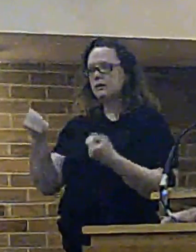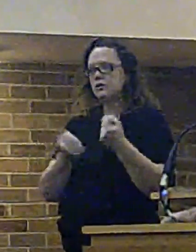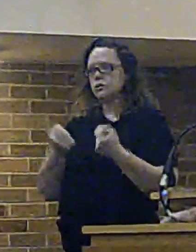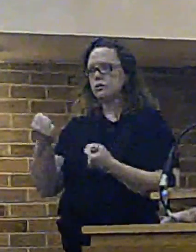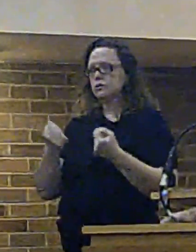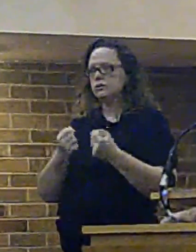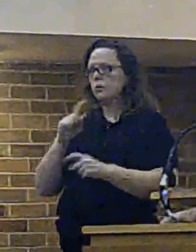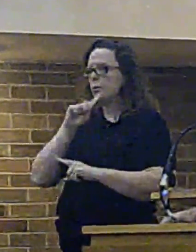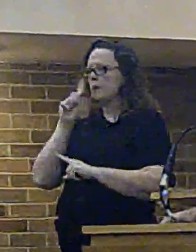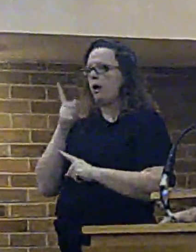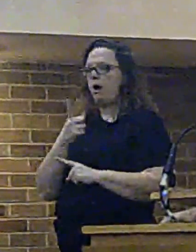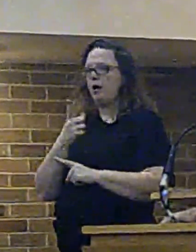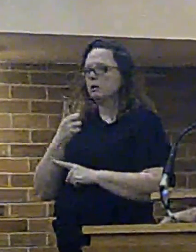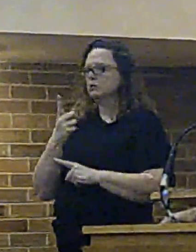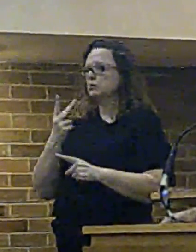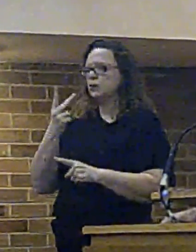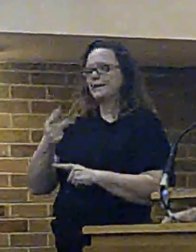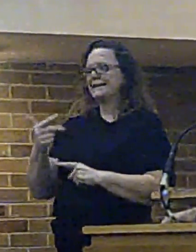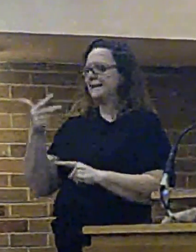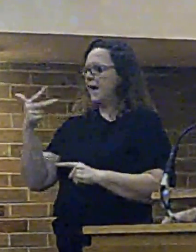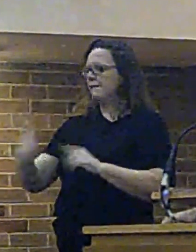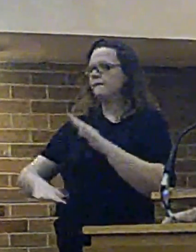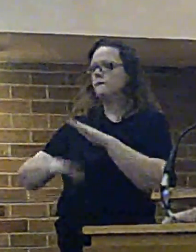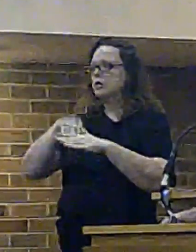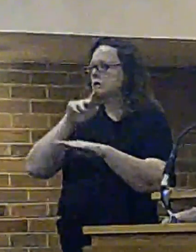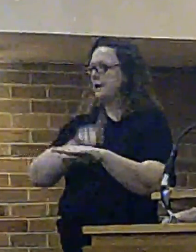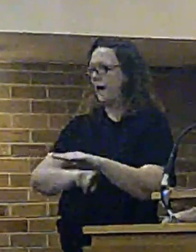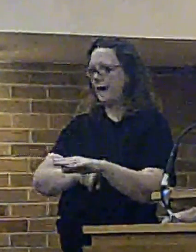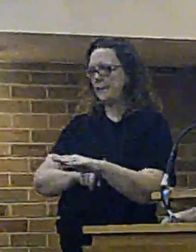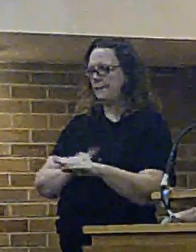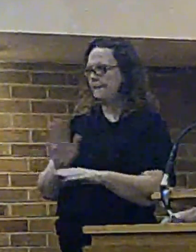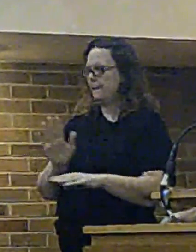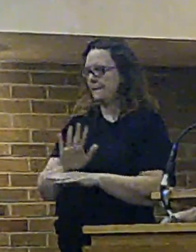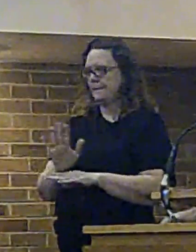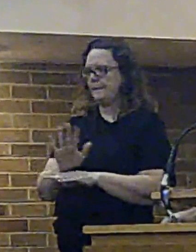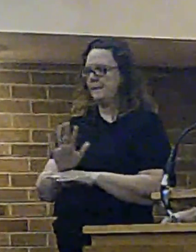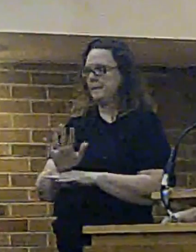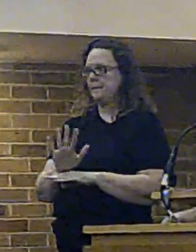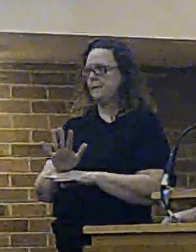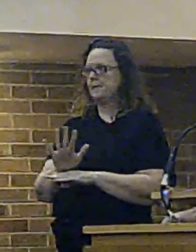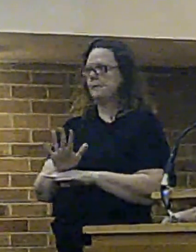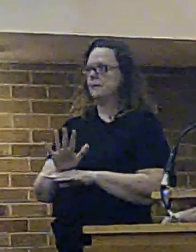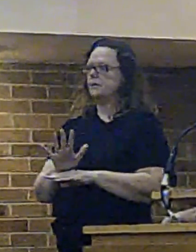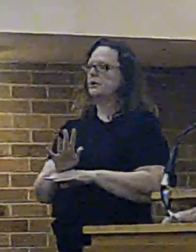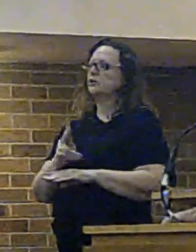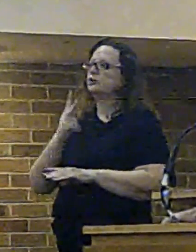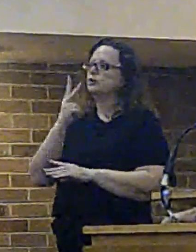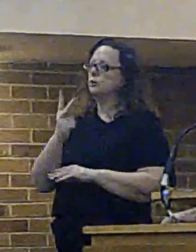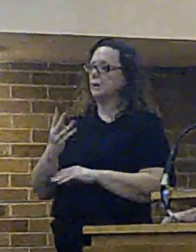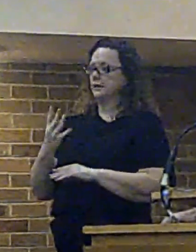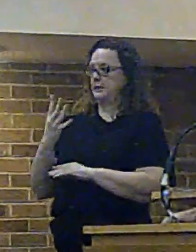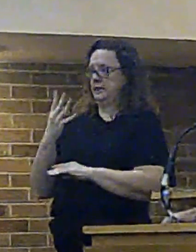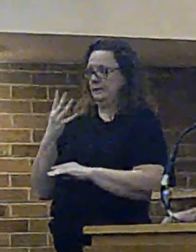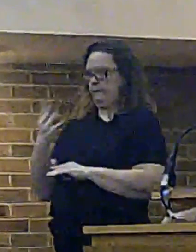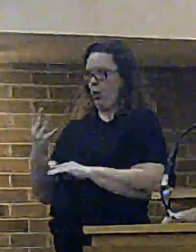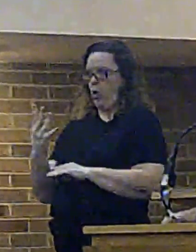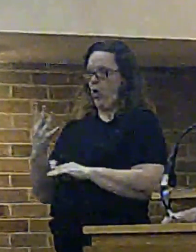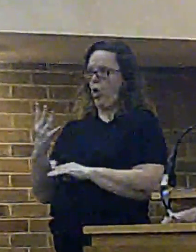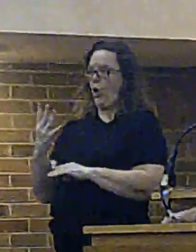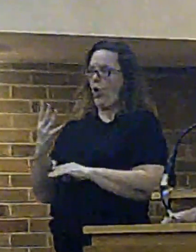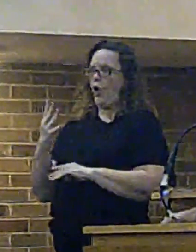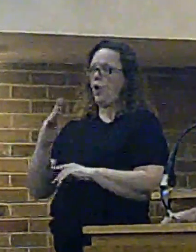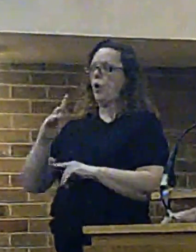-time pumps. What we intend to do is to crew 24 of those appliances